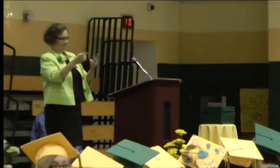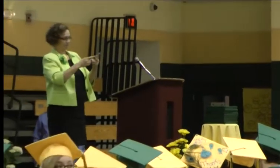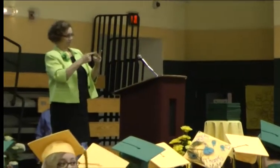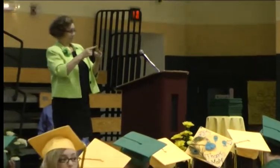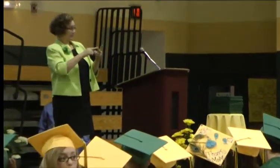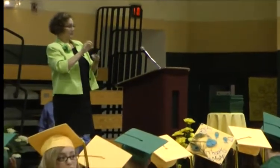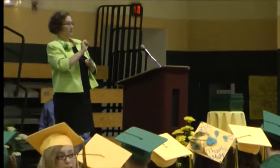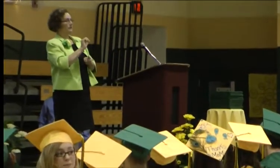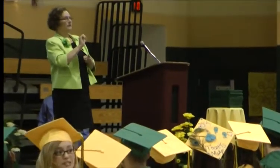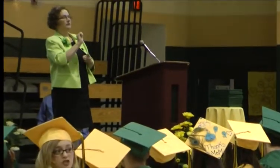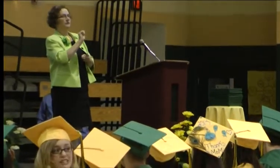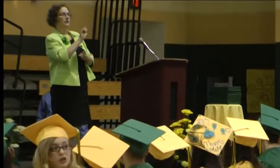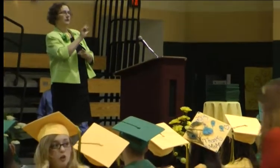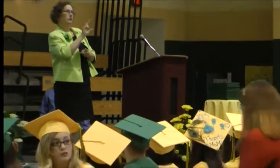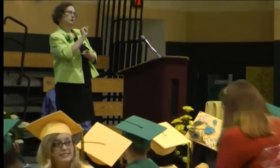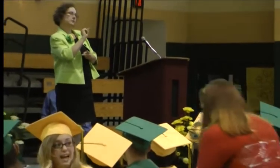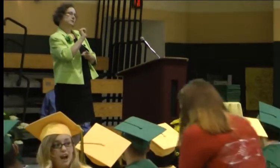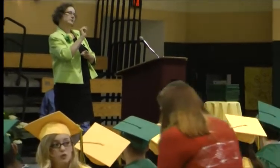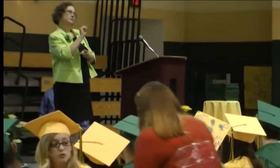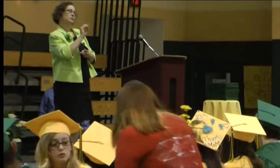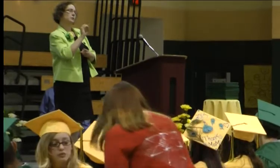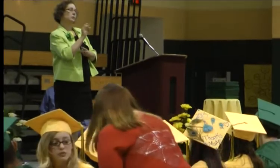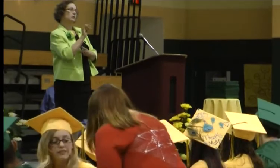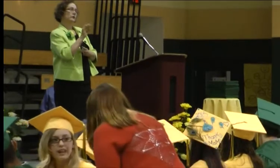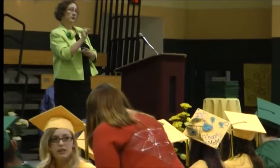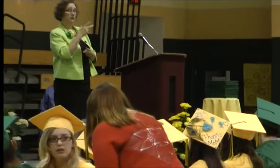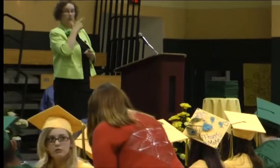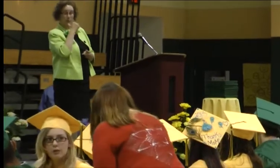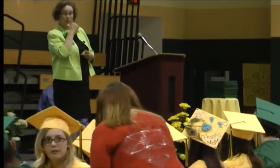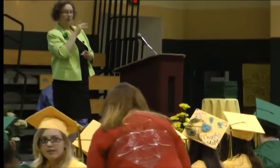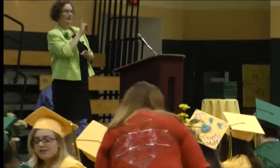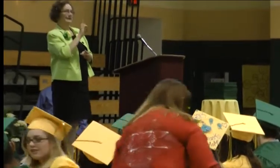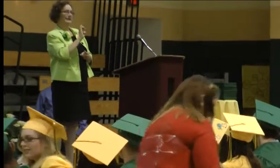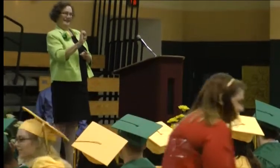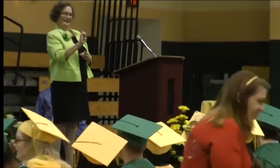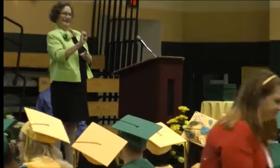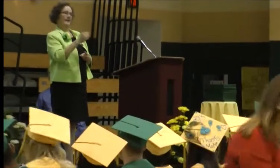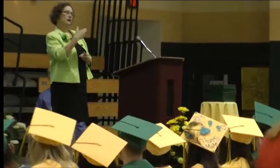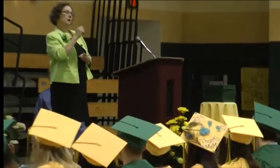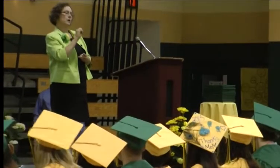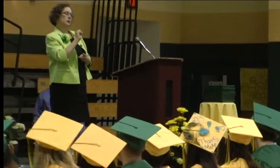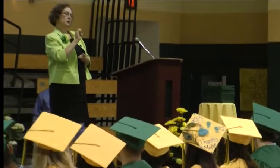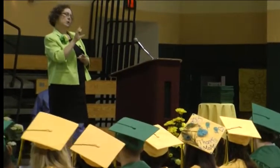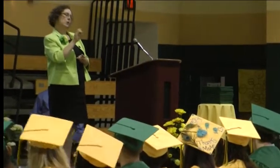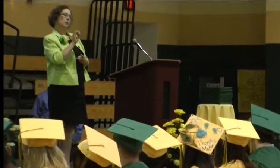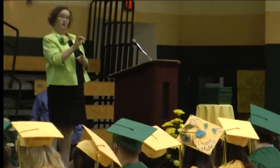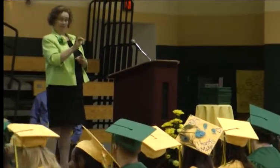and we have our valedictorian, who is the host